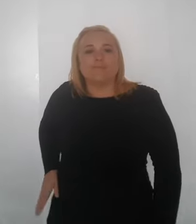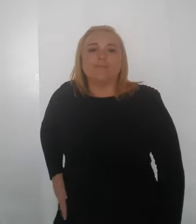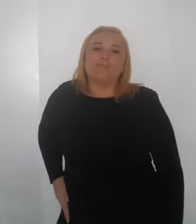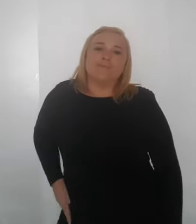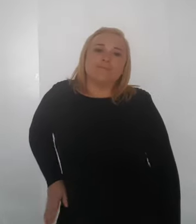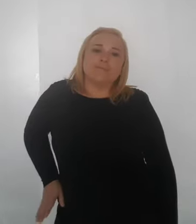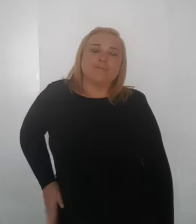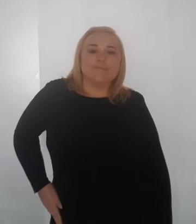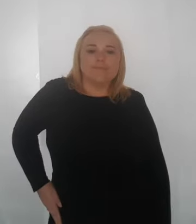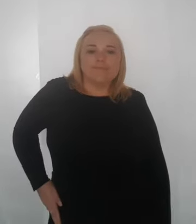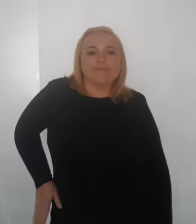now,